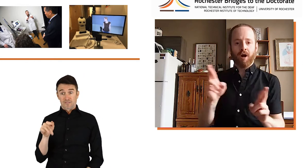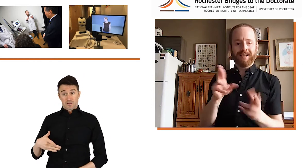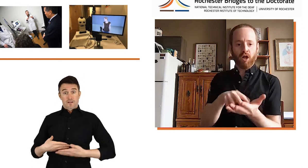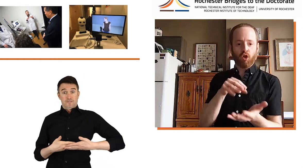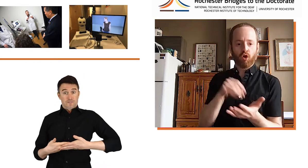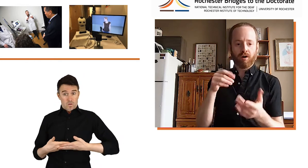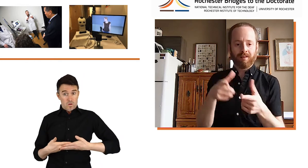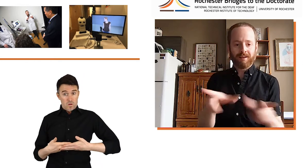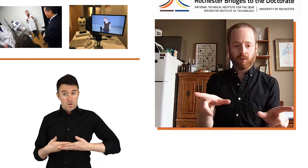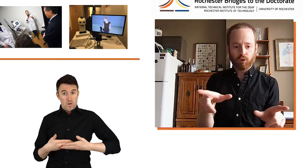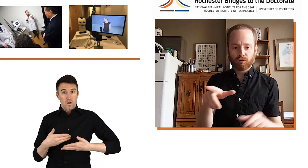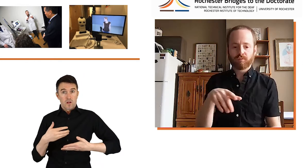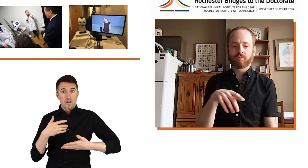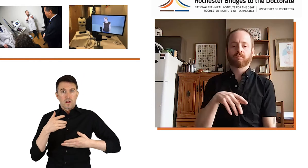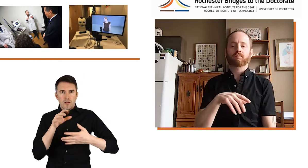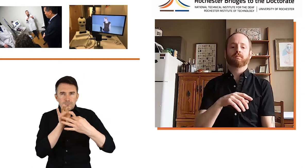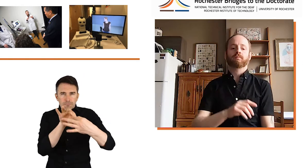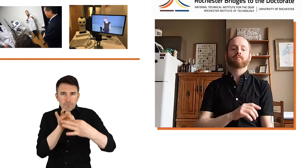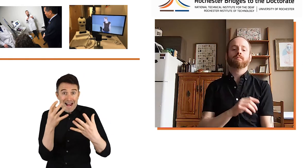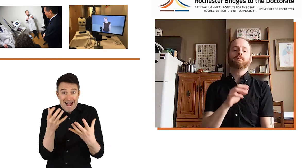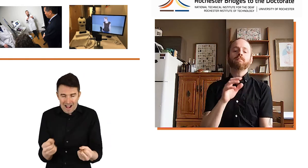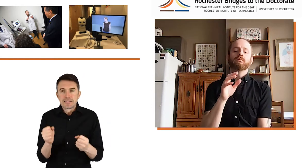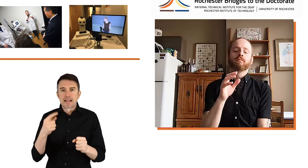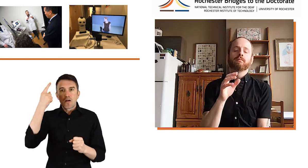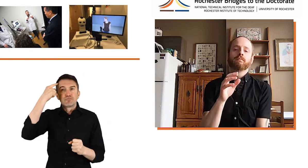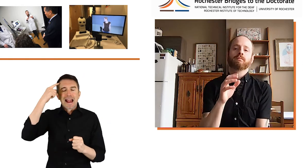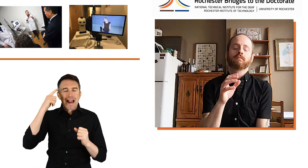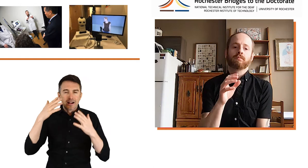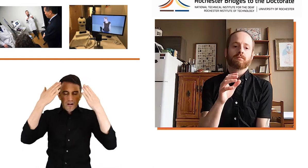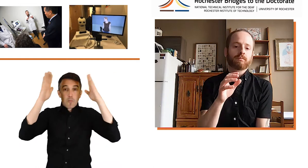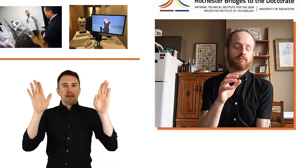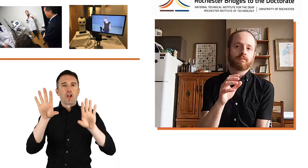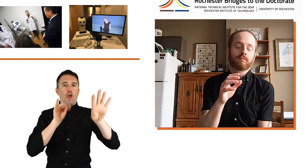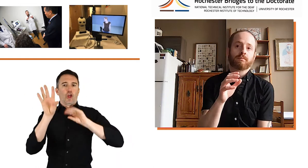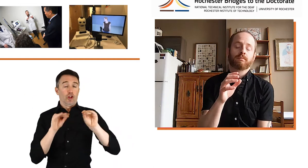And by engage here, I mean ready to learn language, acquiring language through this medium.